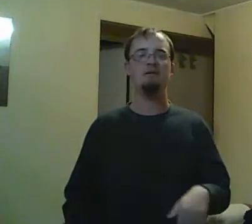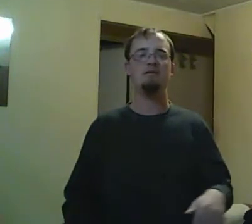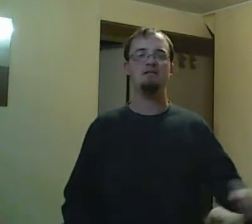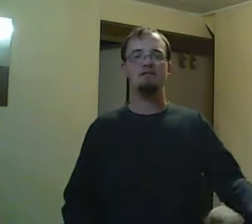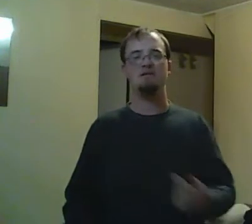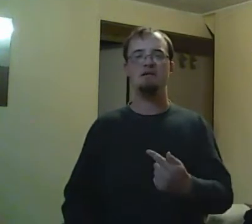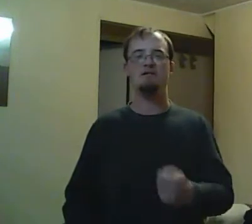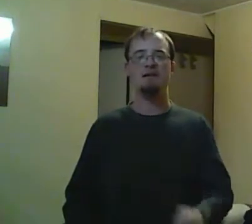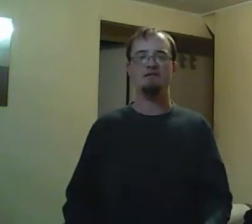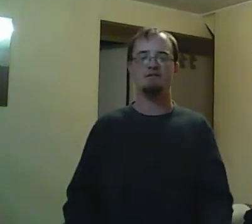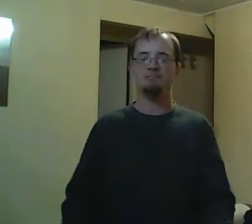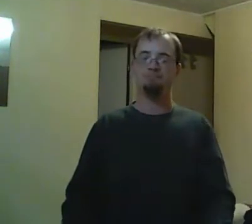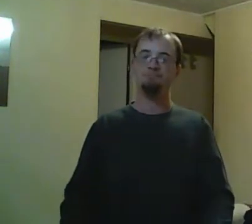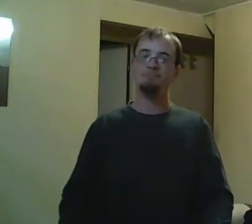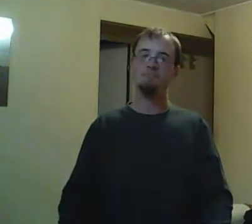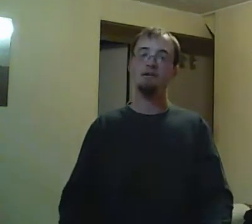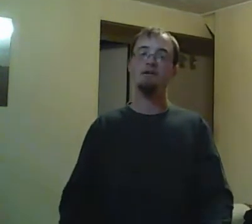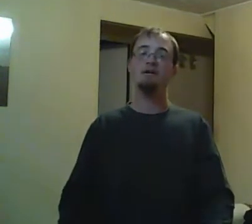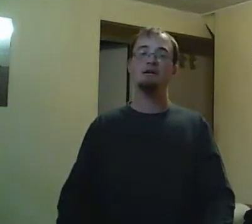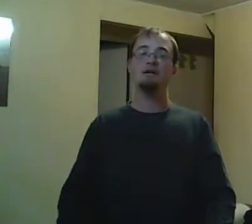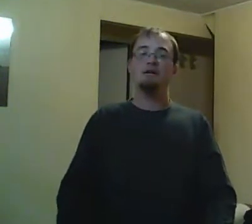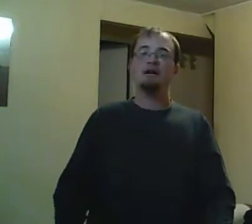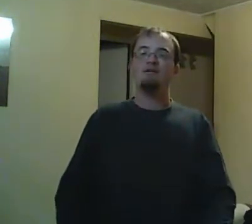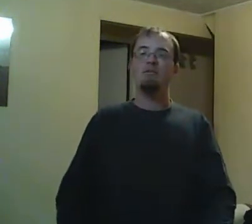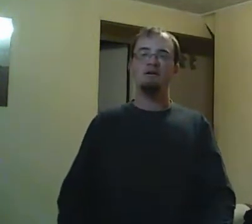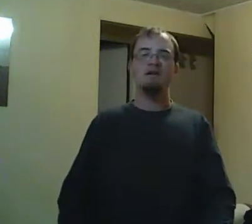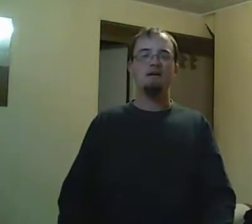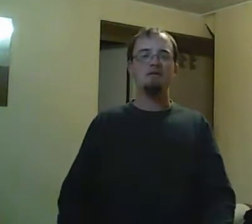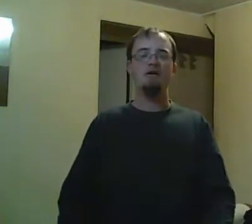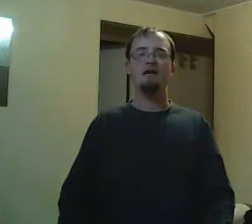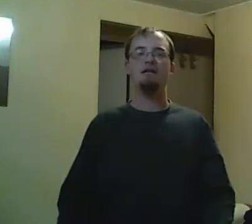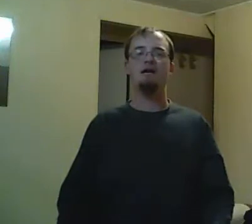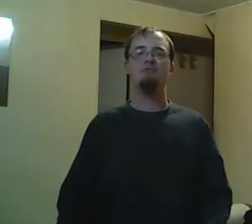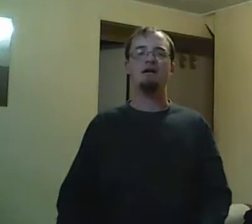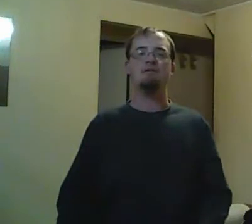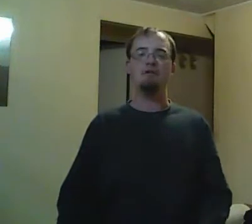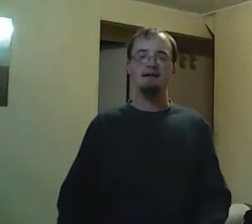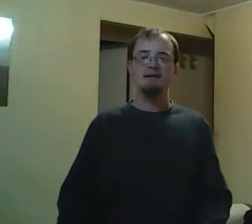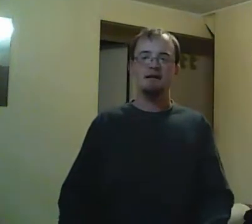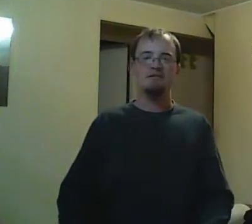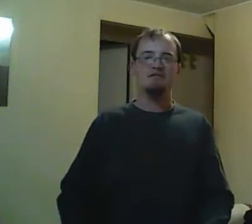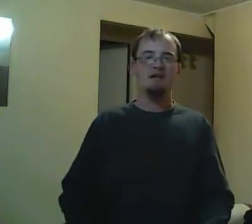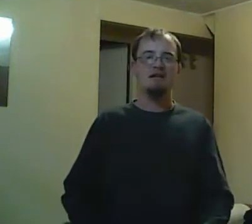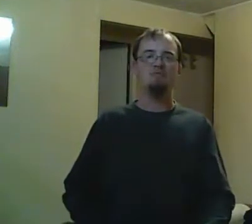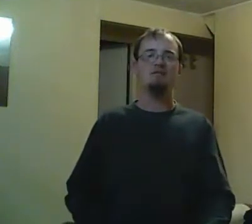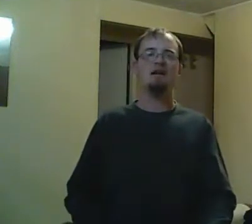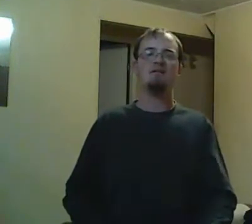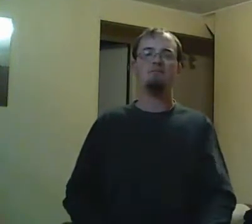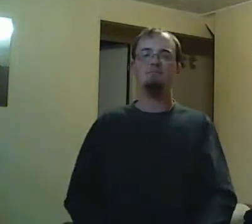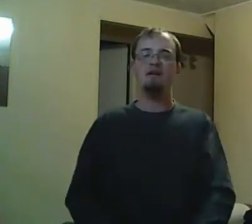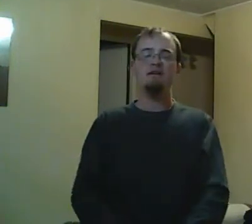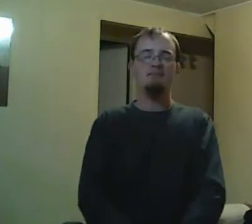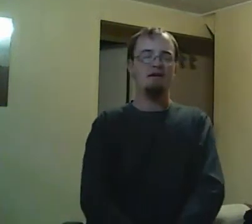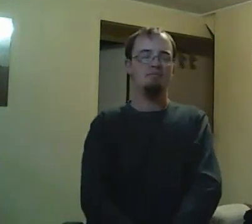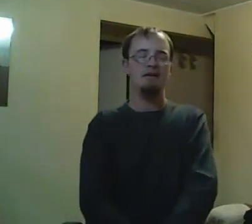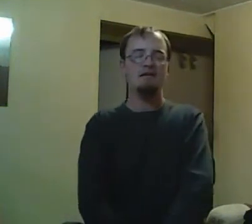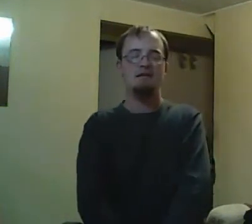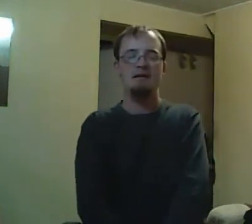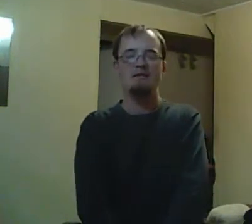But a few episodes later, we basically see Emma knowing that the only people she hangs around are the Quiz Bowl team of Toby, Rick, and